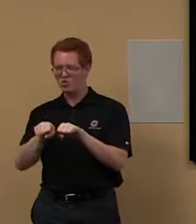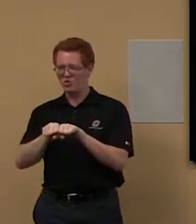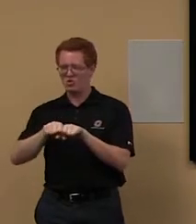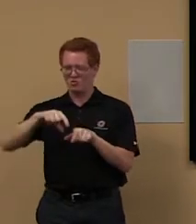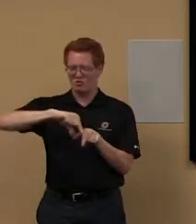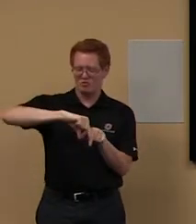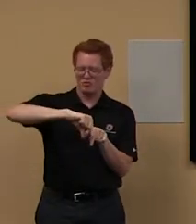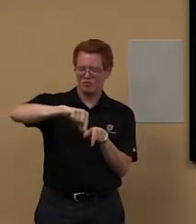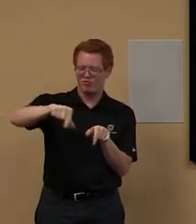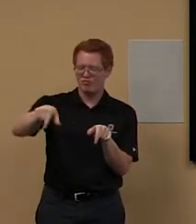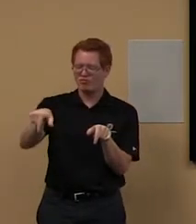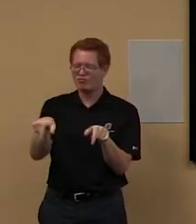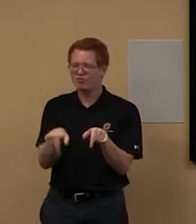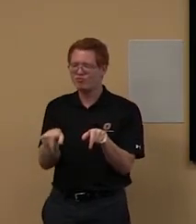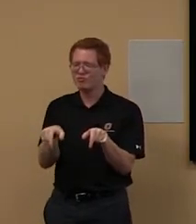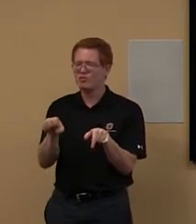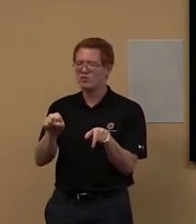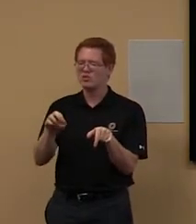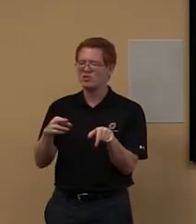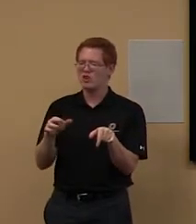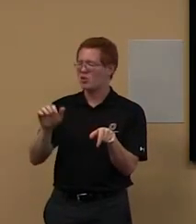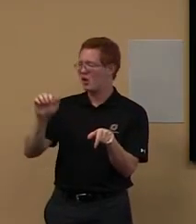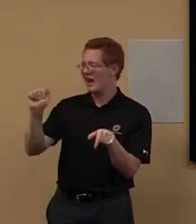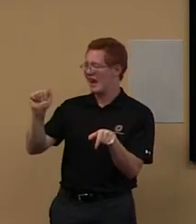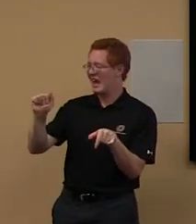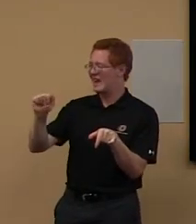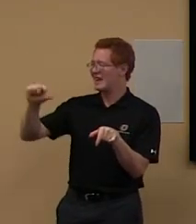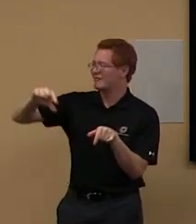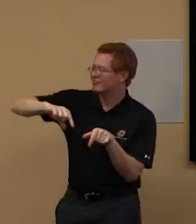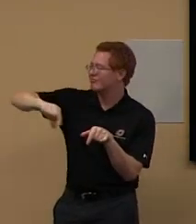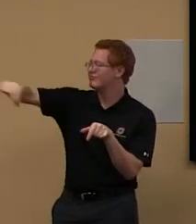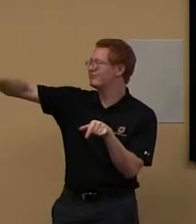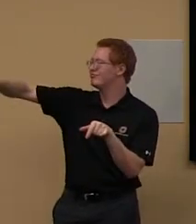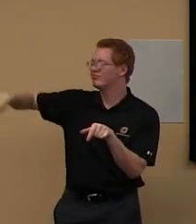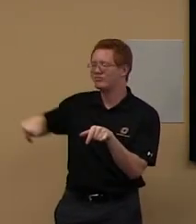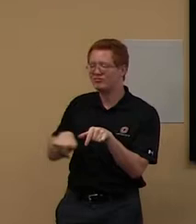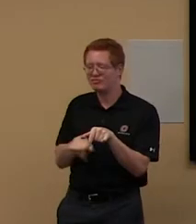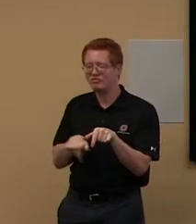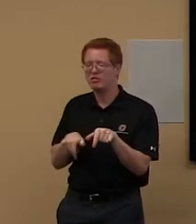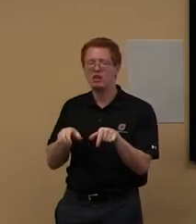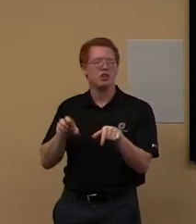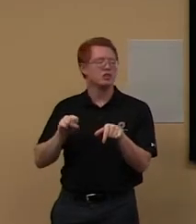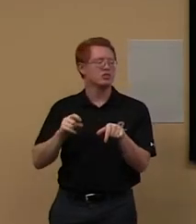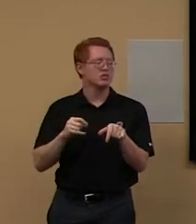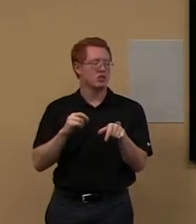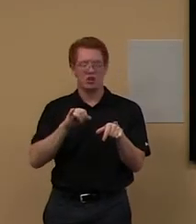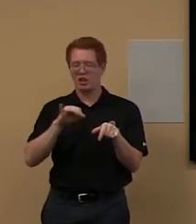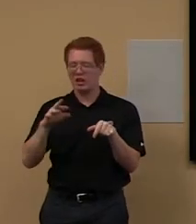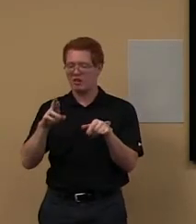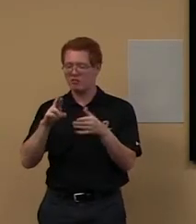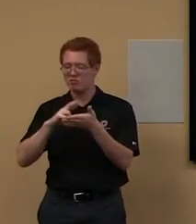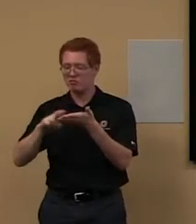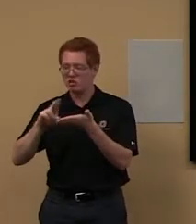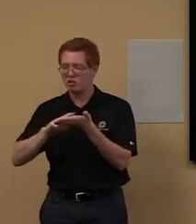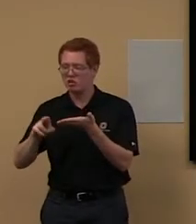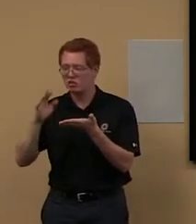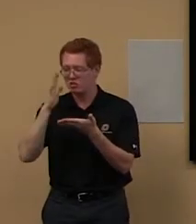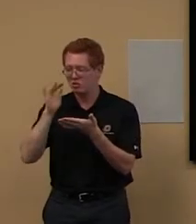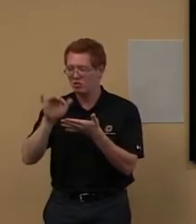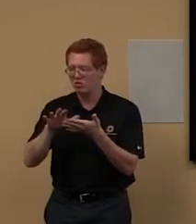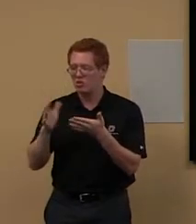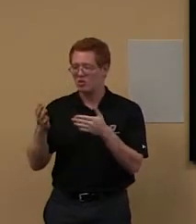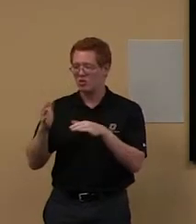So if you have, you know, your, you know, if you've done research and you know your call number range, um,